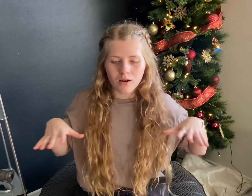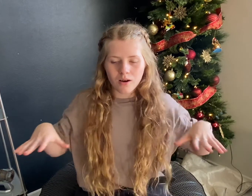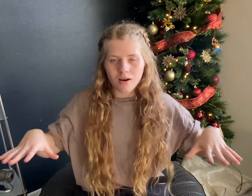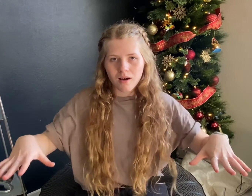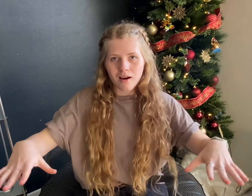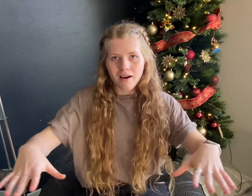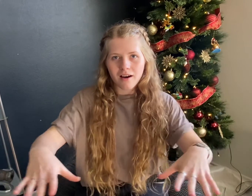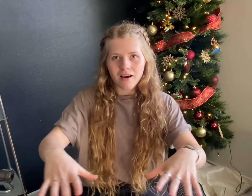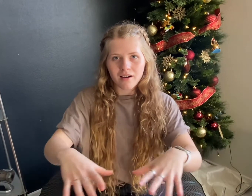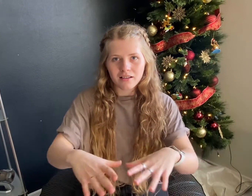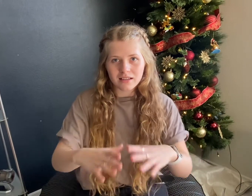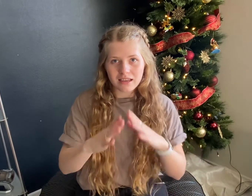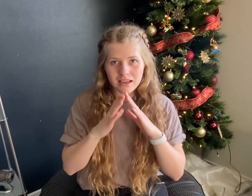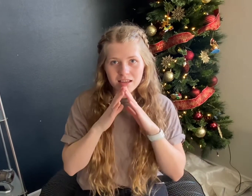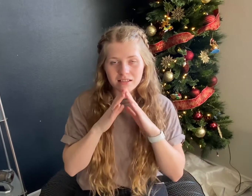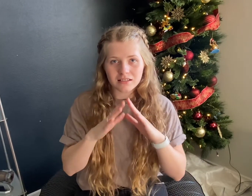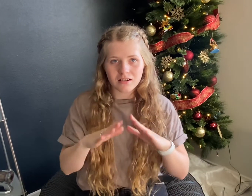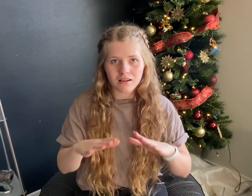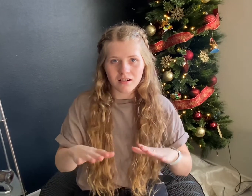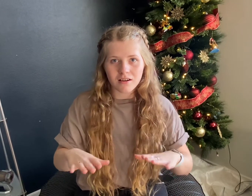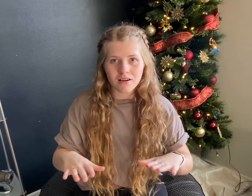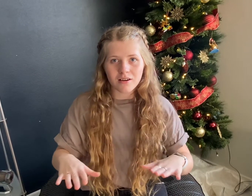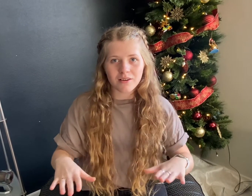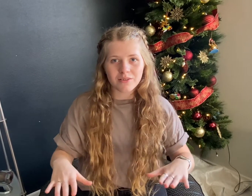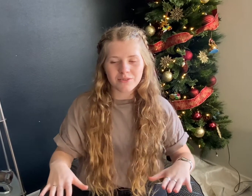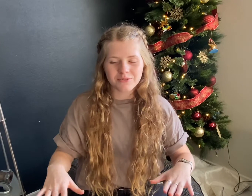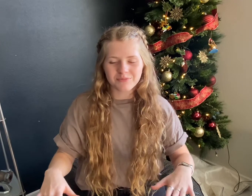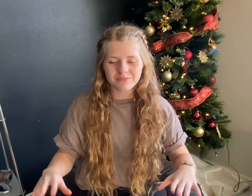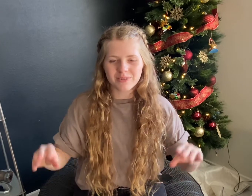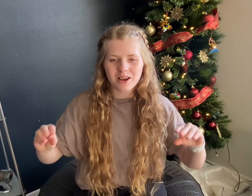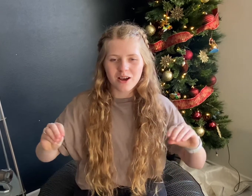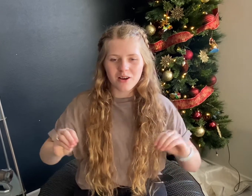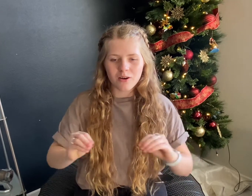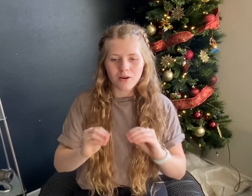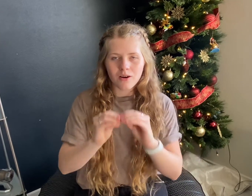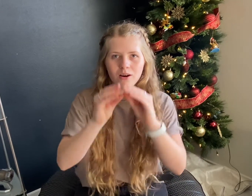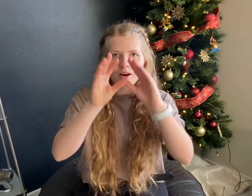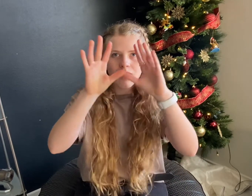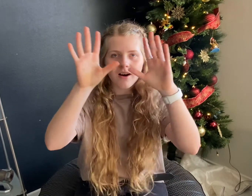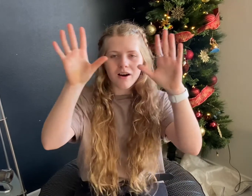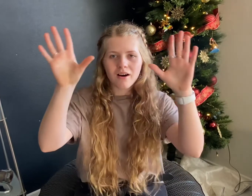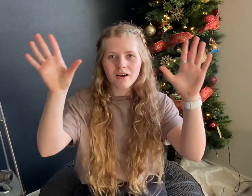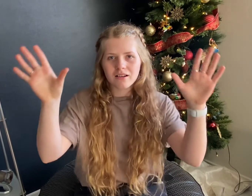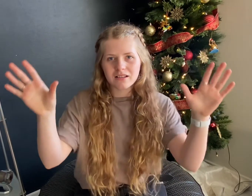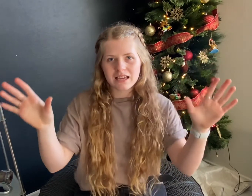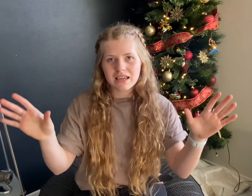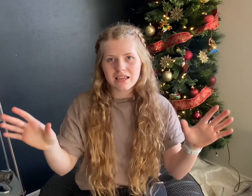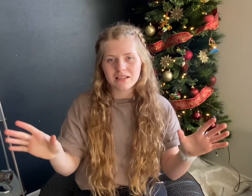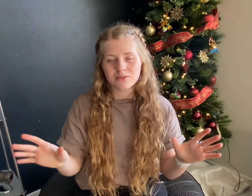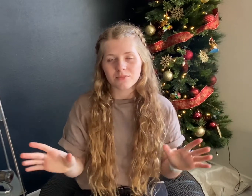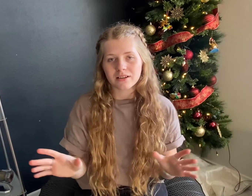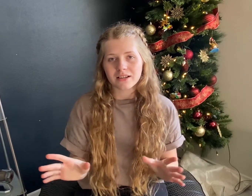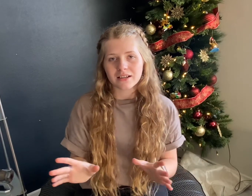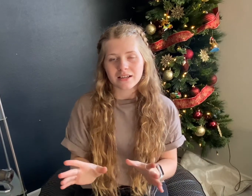all is calm, all is bright.